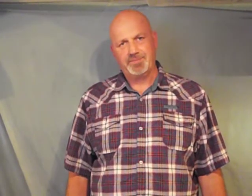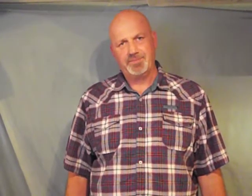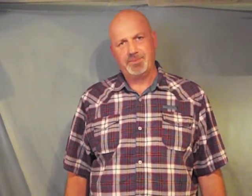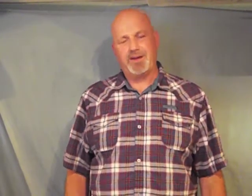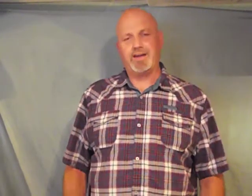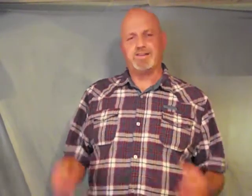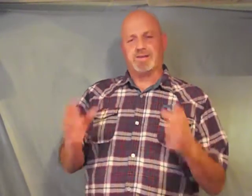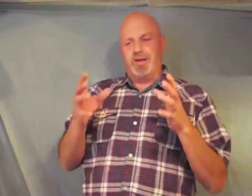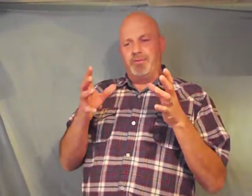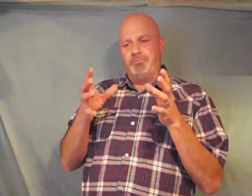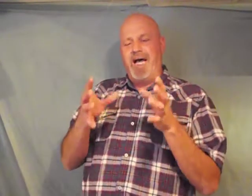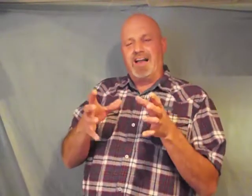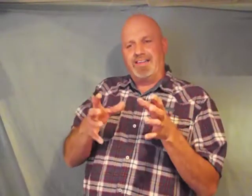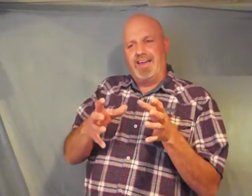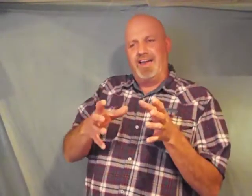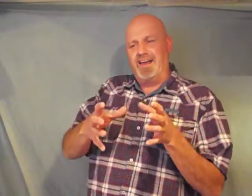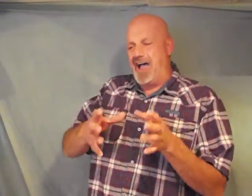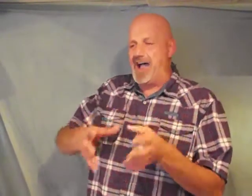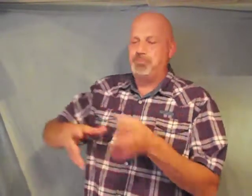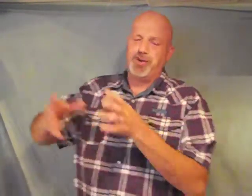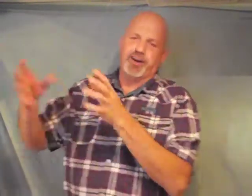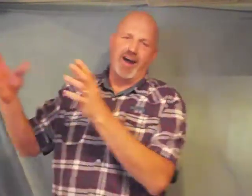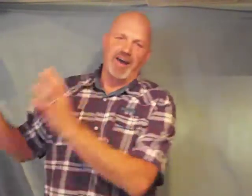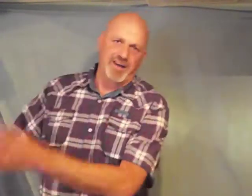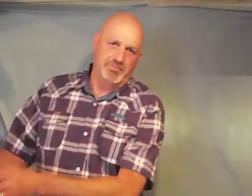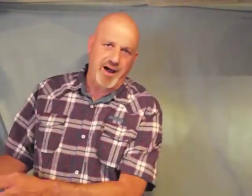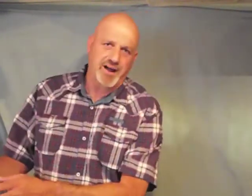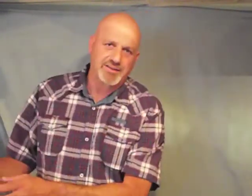because back then I put God in a box